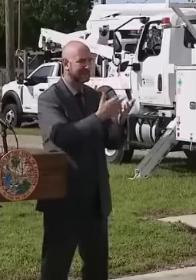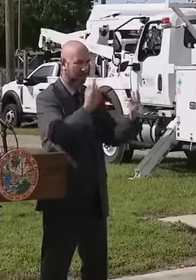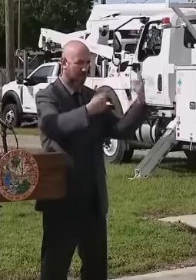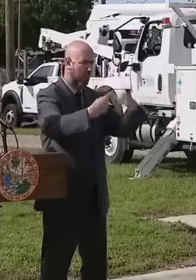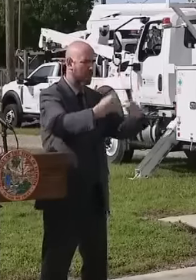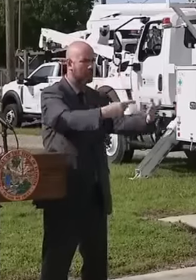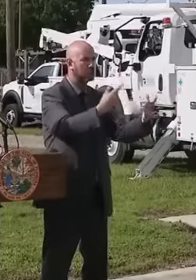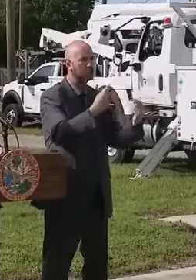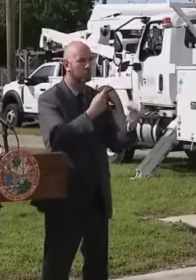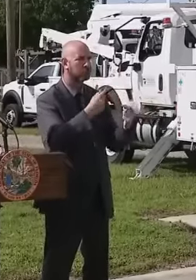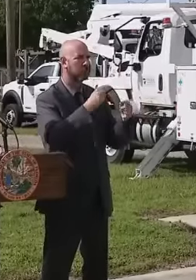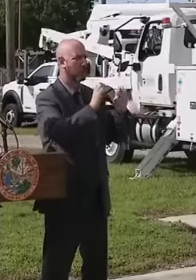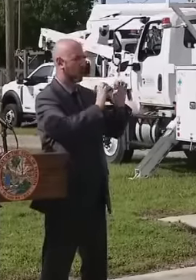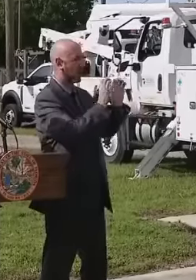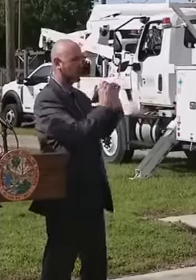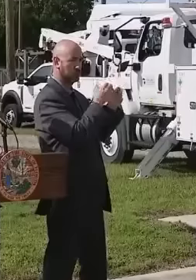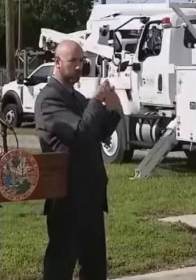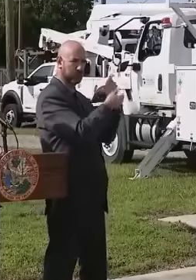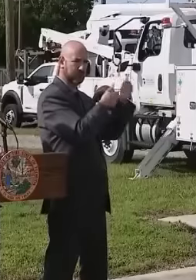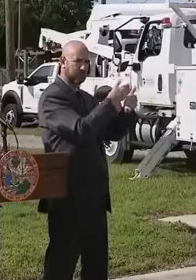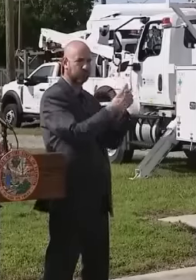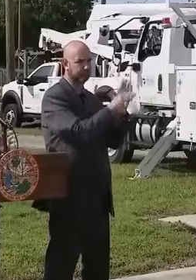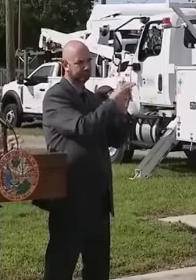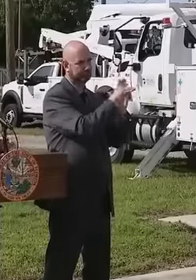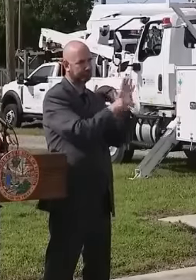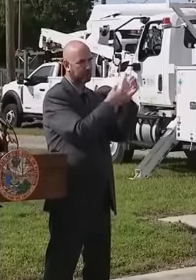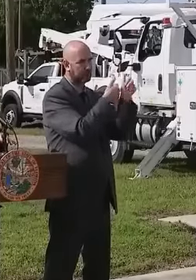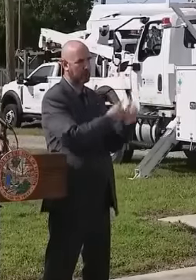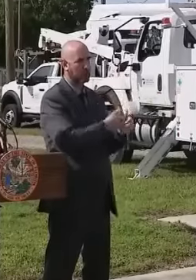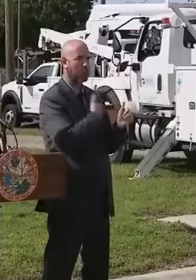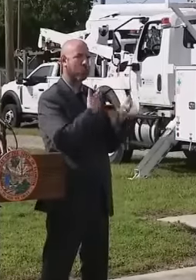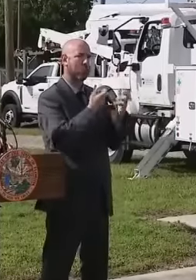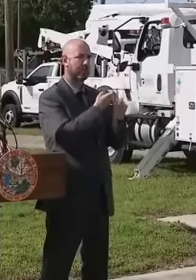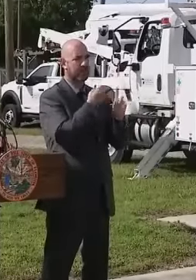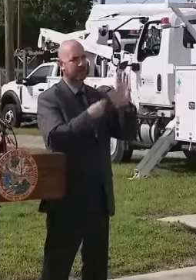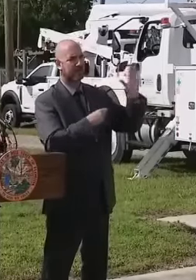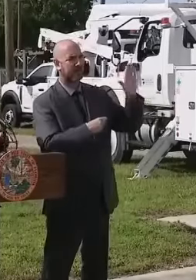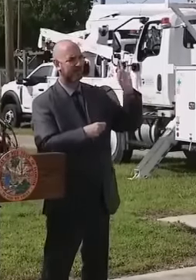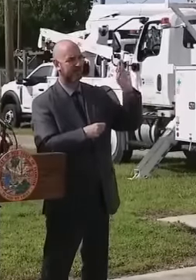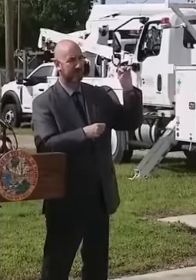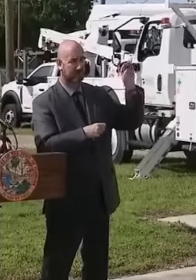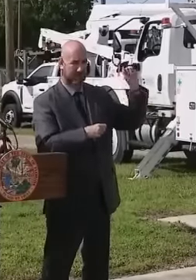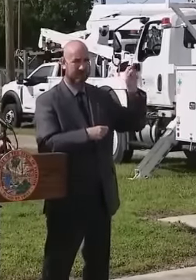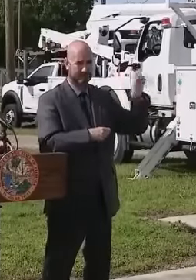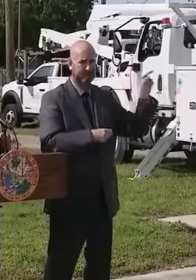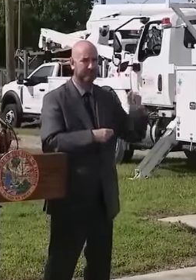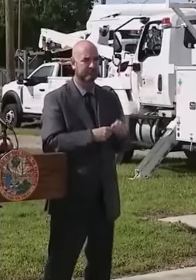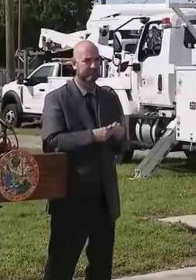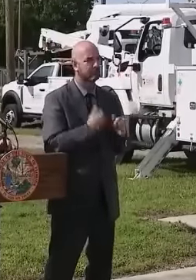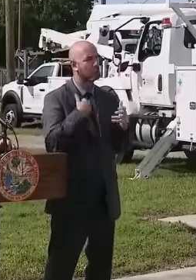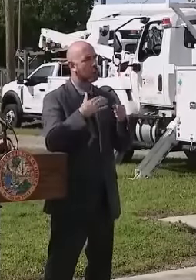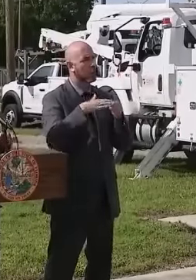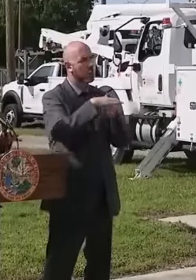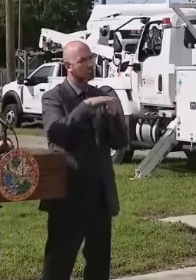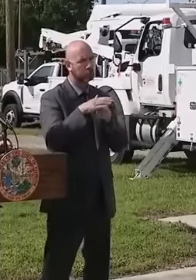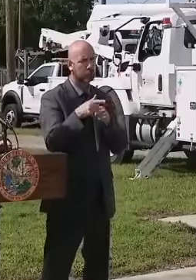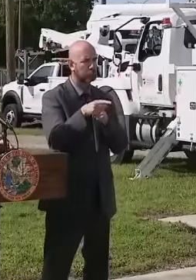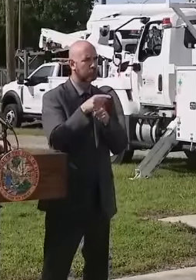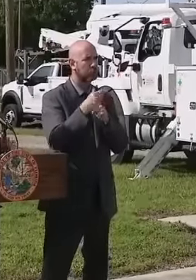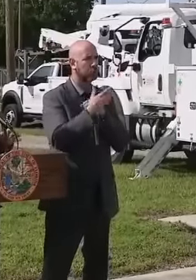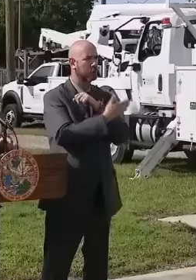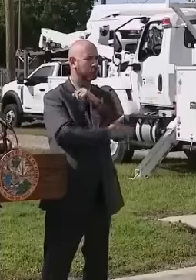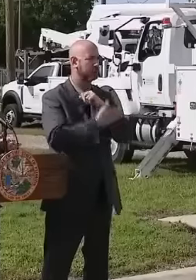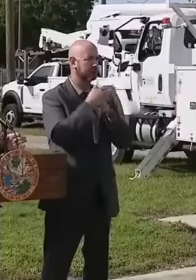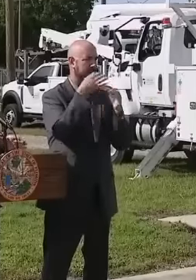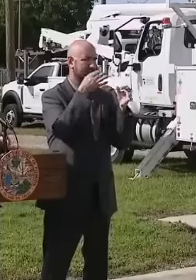our, that's our ask of FEMA. And it would certainly help local cities and counties make better decisions, especially when they're physically